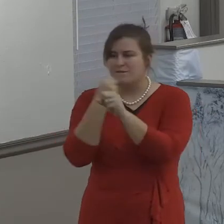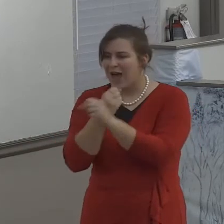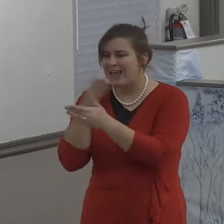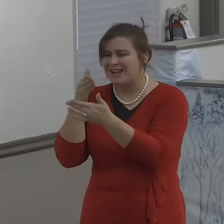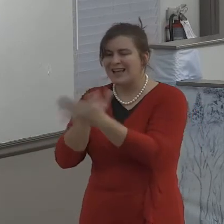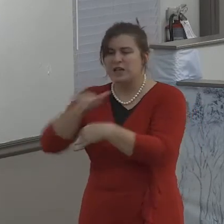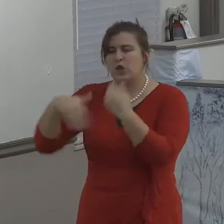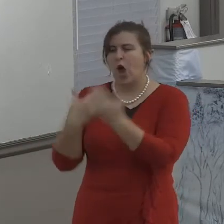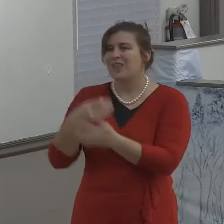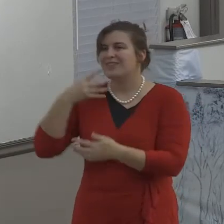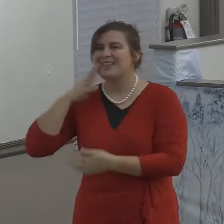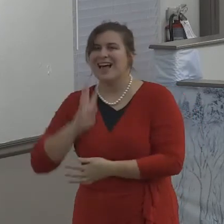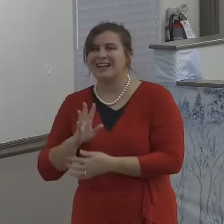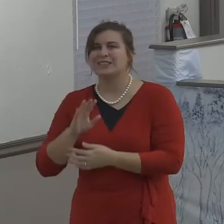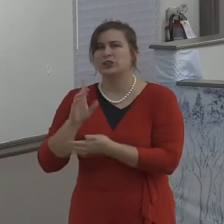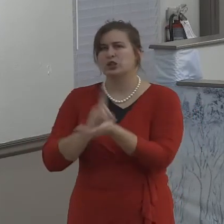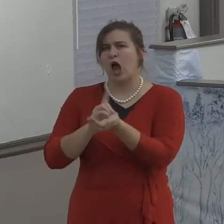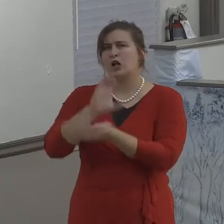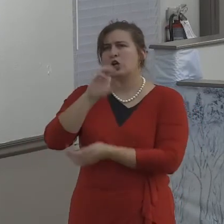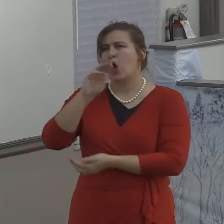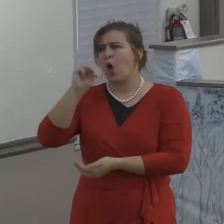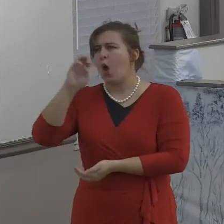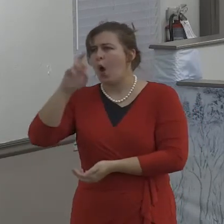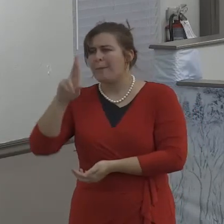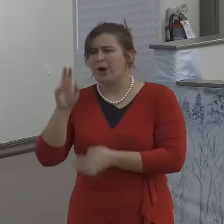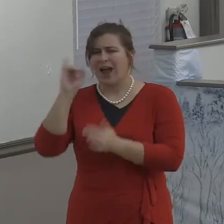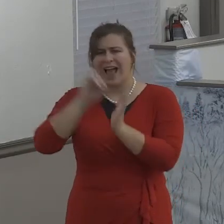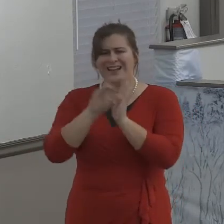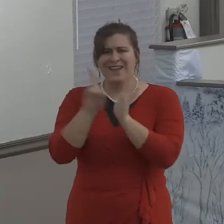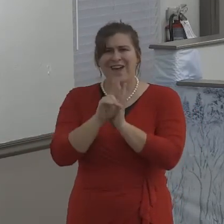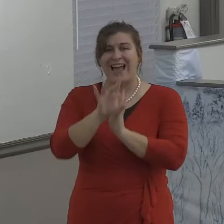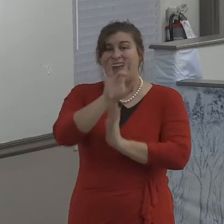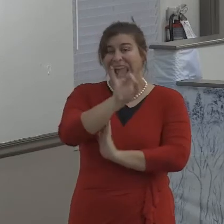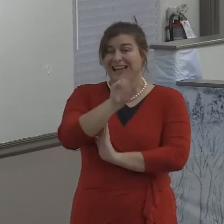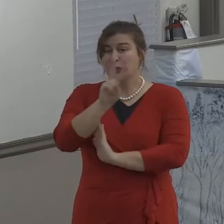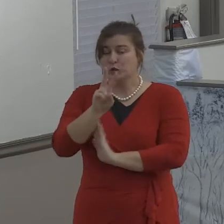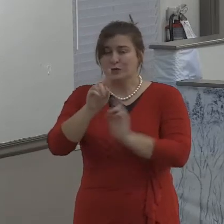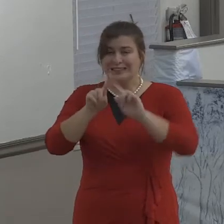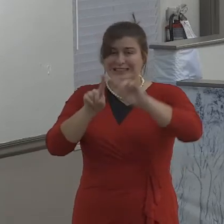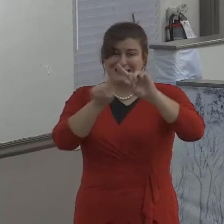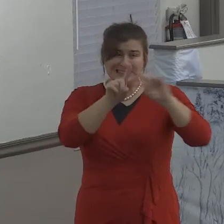lusts, and our lusts carry us away into sin.